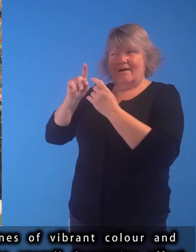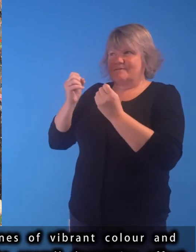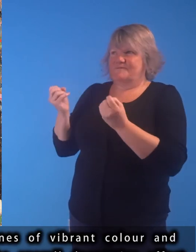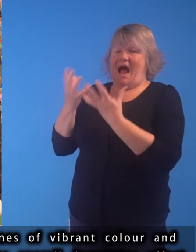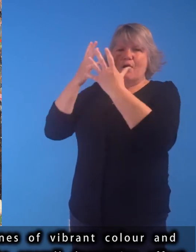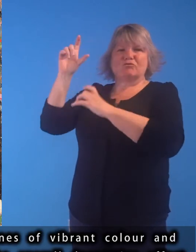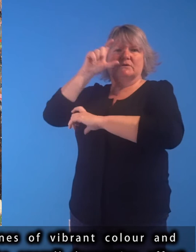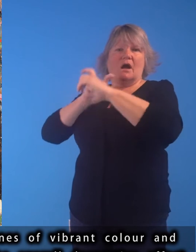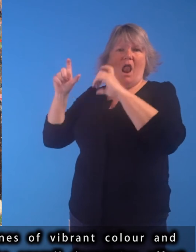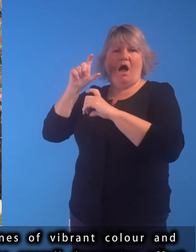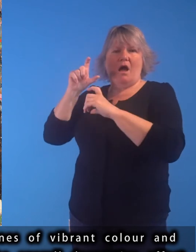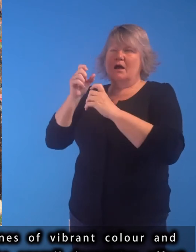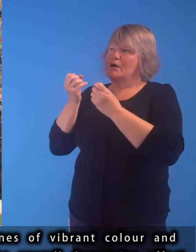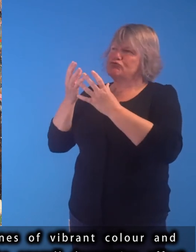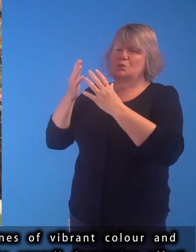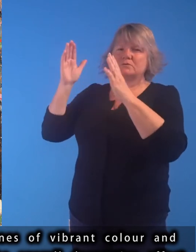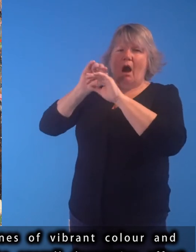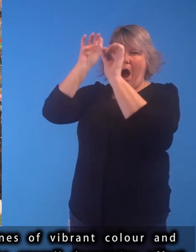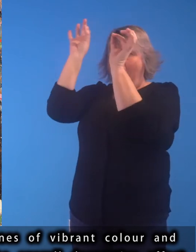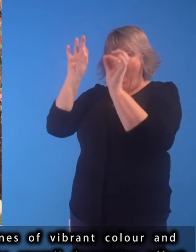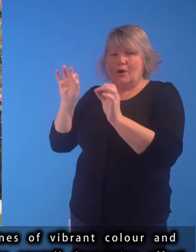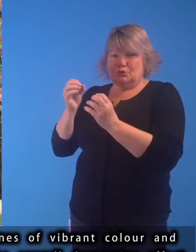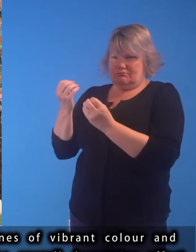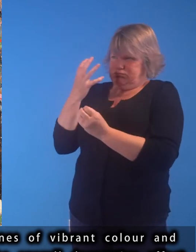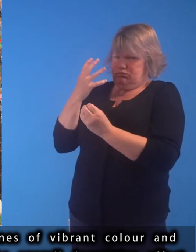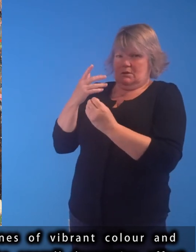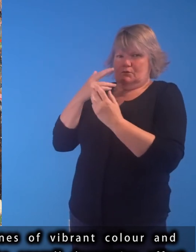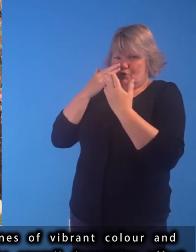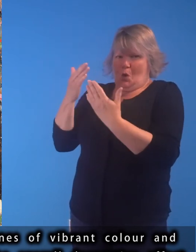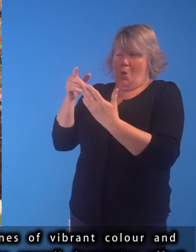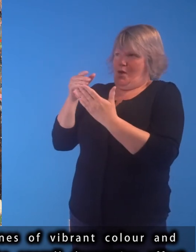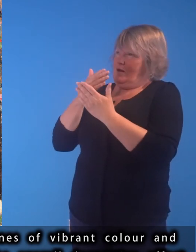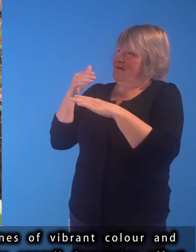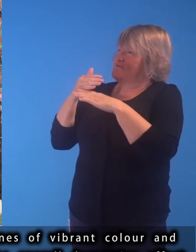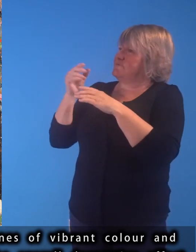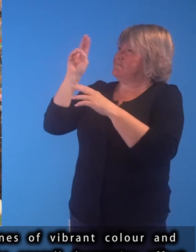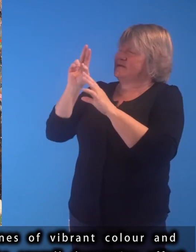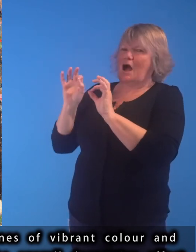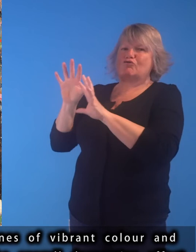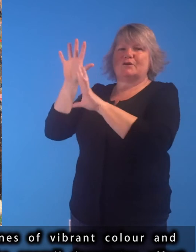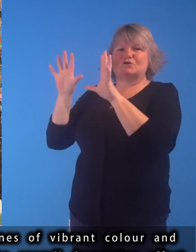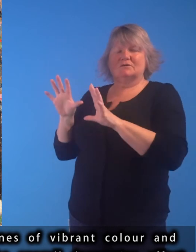vibrant colour and introduces dark outlines to enhance the overall decorative effect.